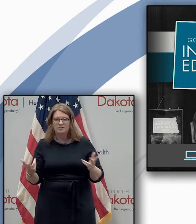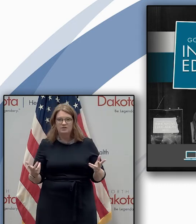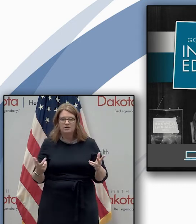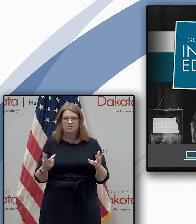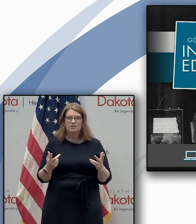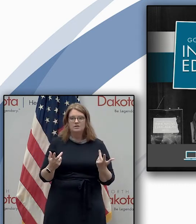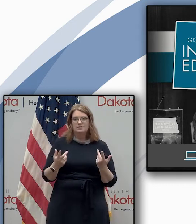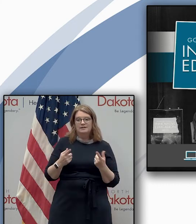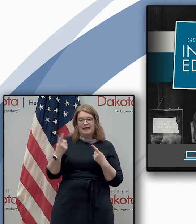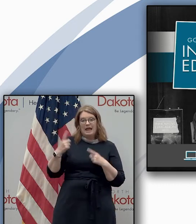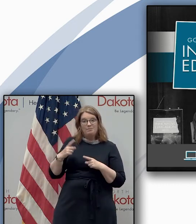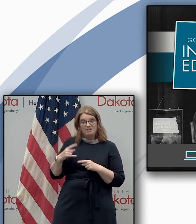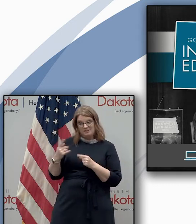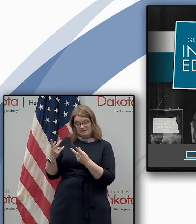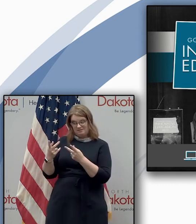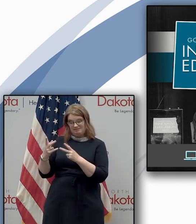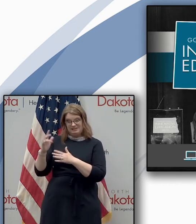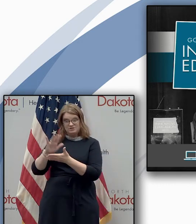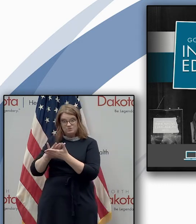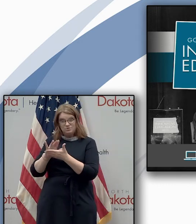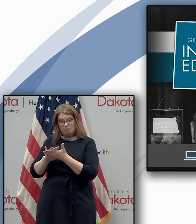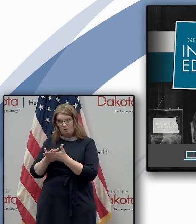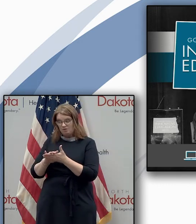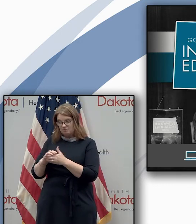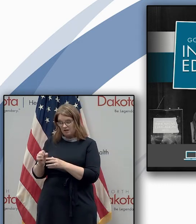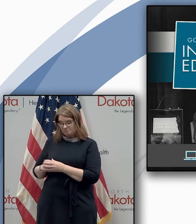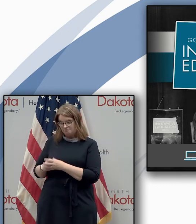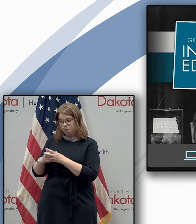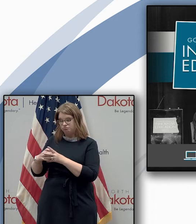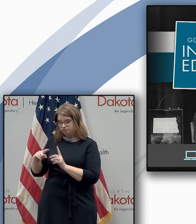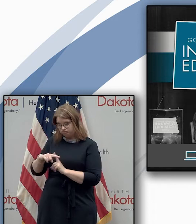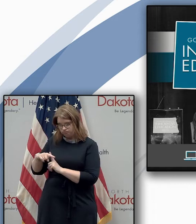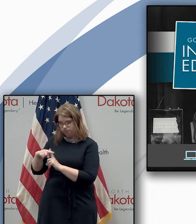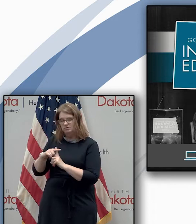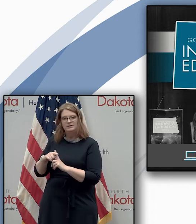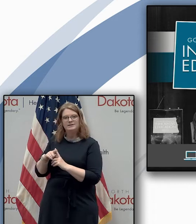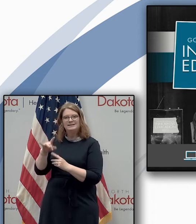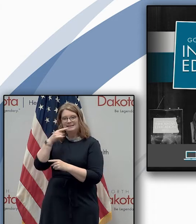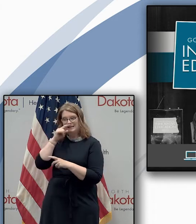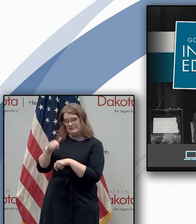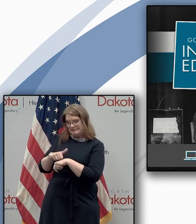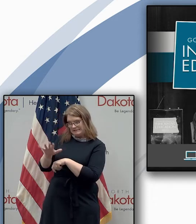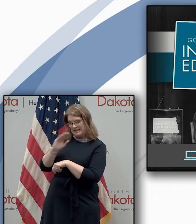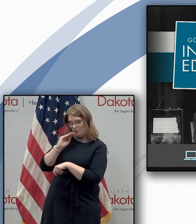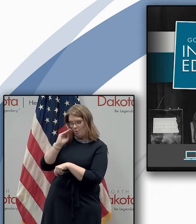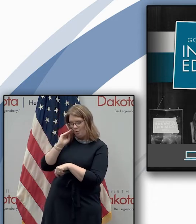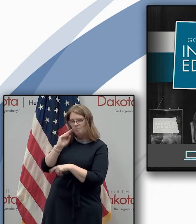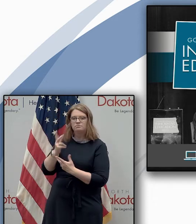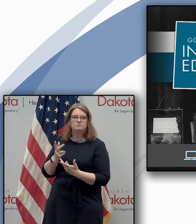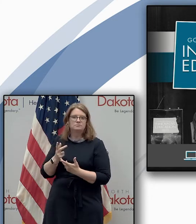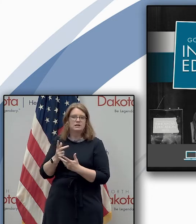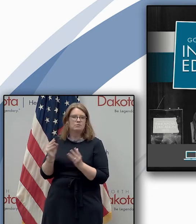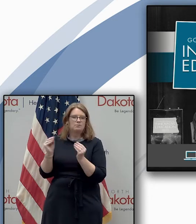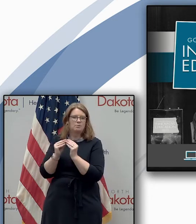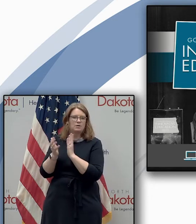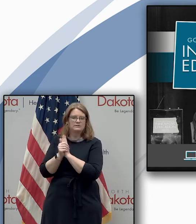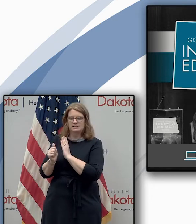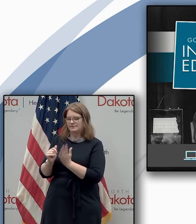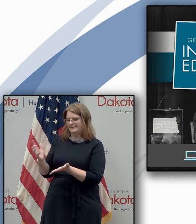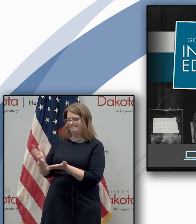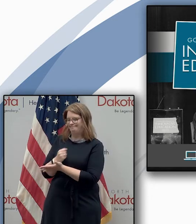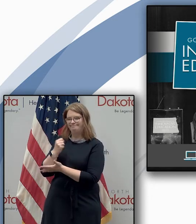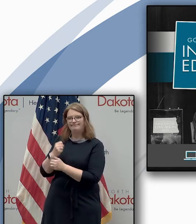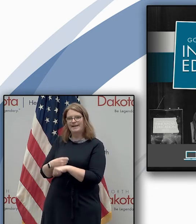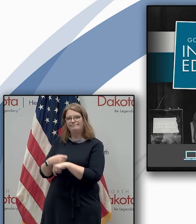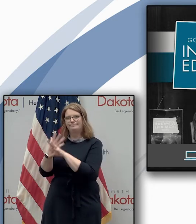outbreak at a facility and kids have to be sent home we've got more skills that we need to continue uh to develop this year's